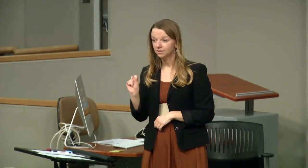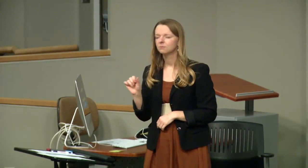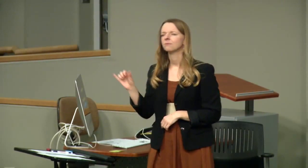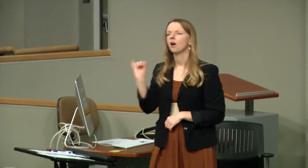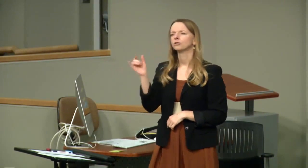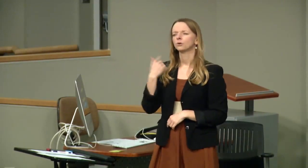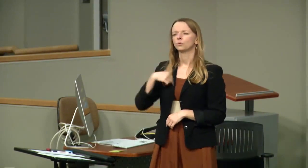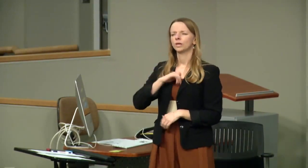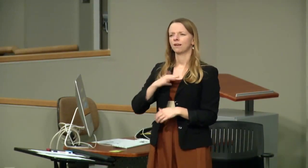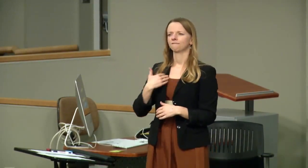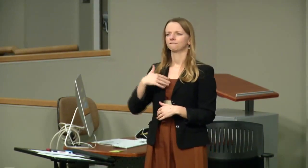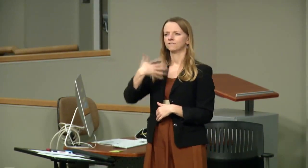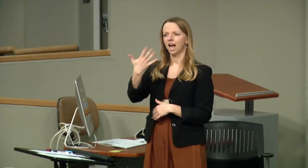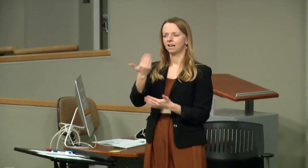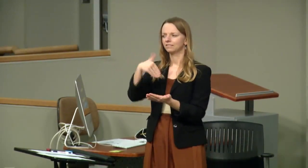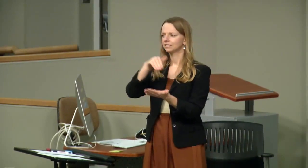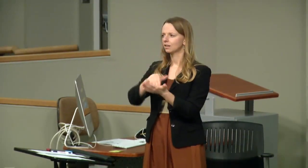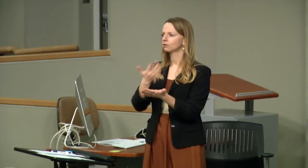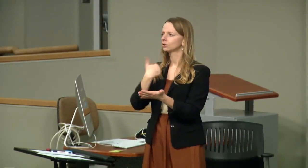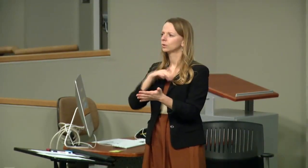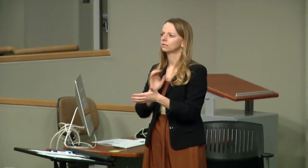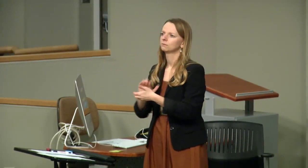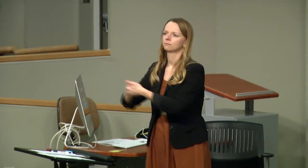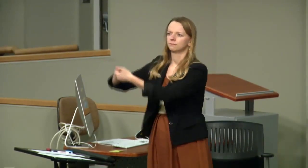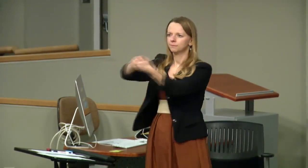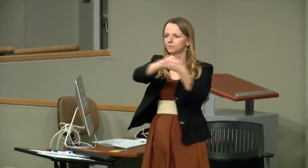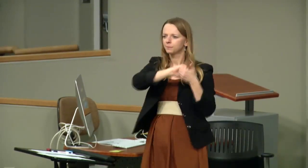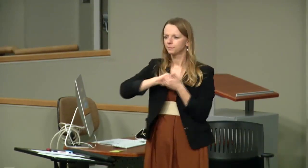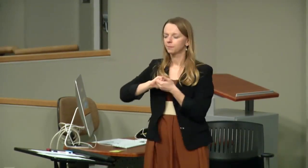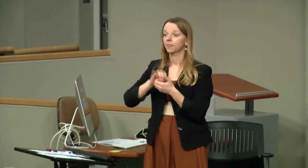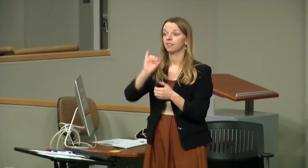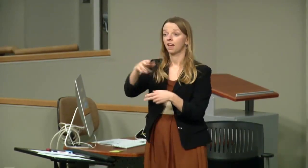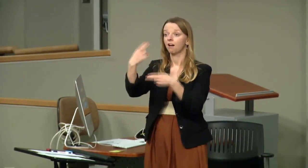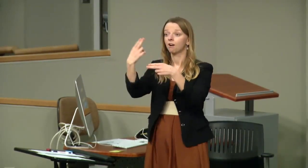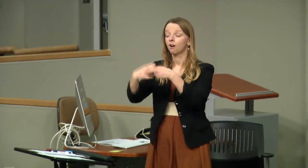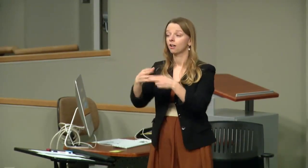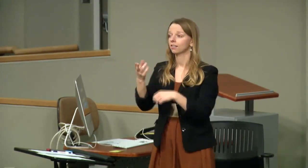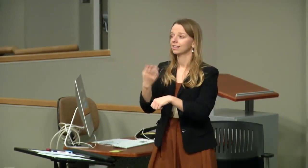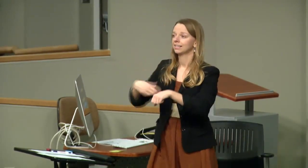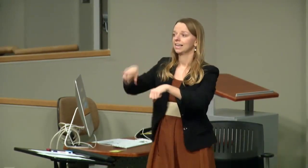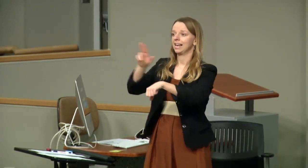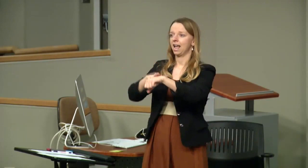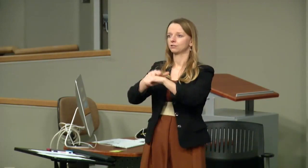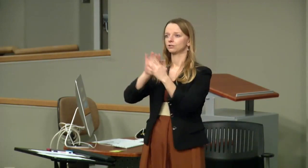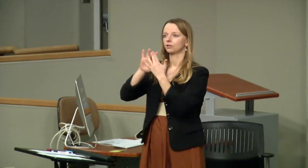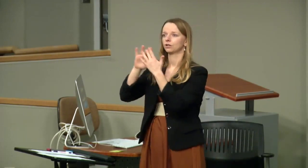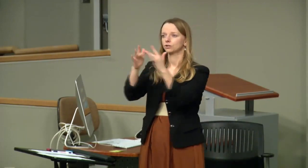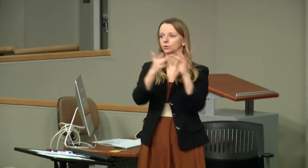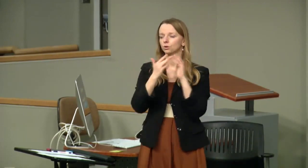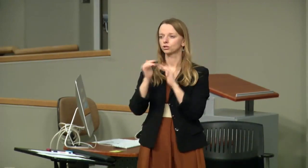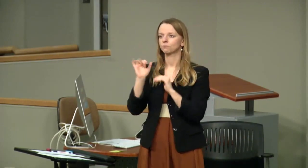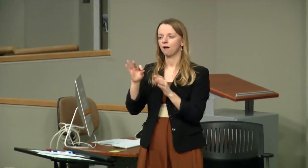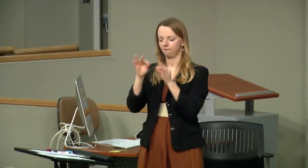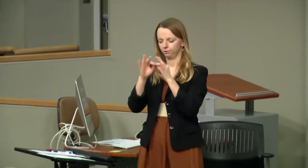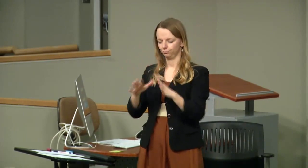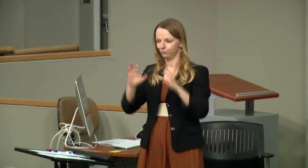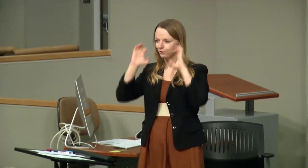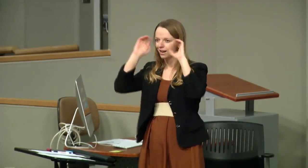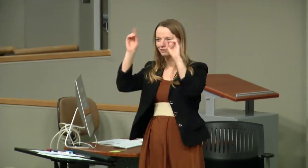states. We, along with five other centers, all belong to the National Consortium of